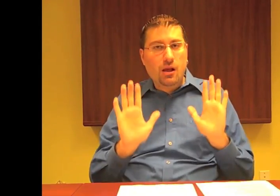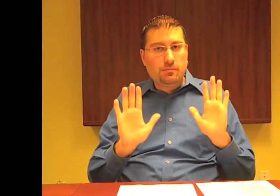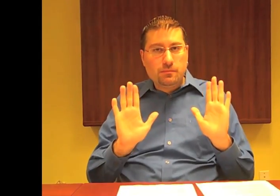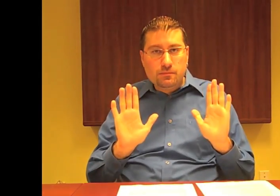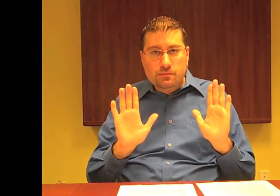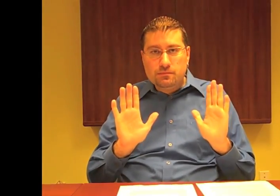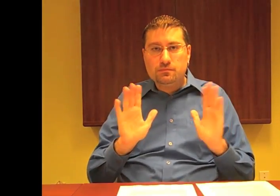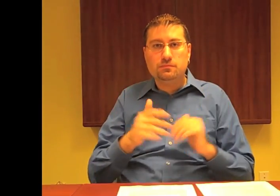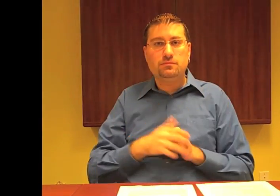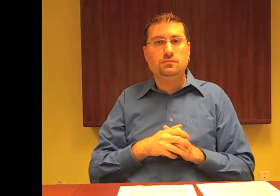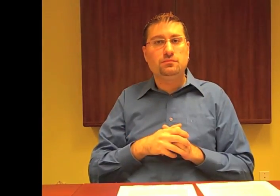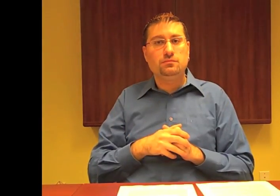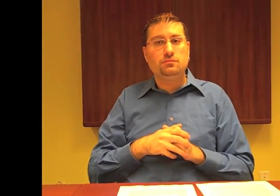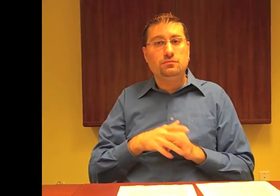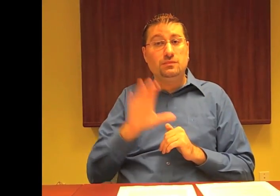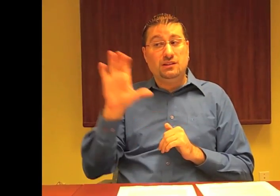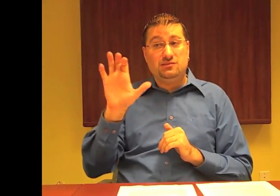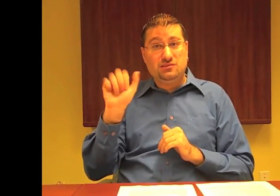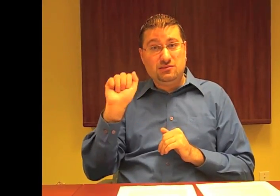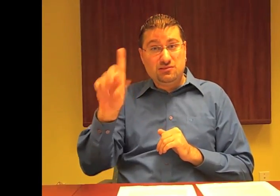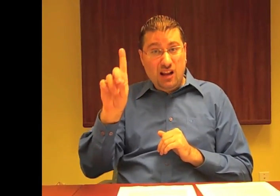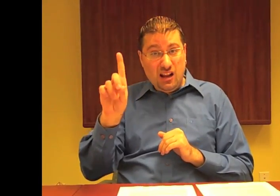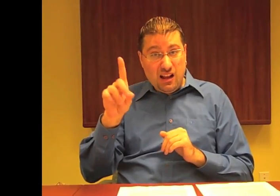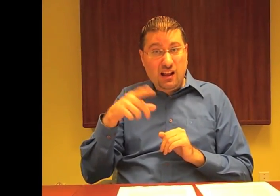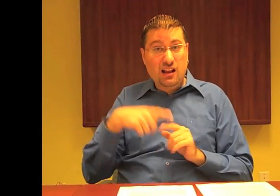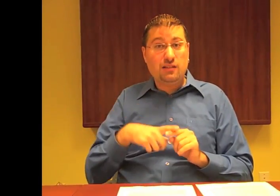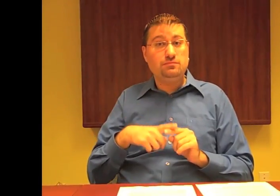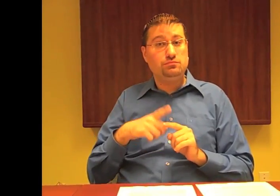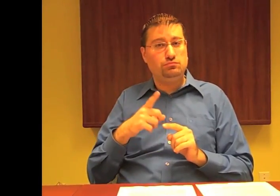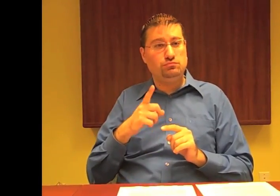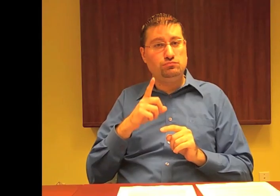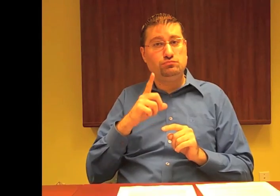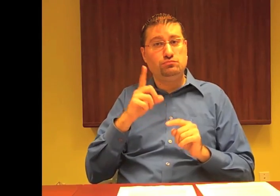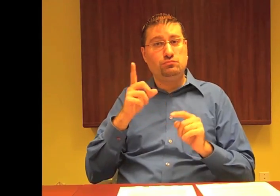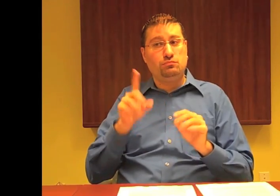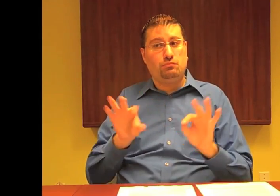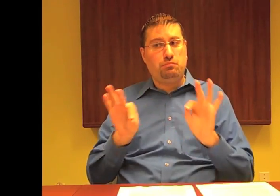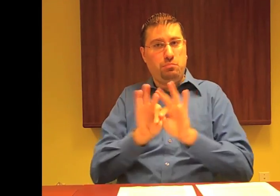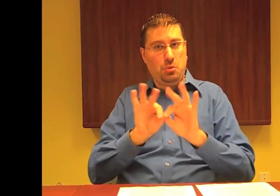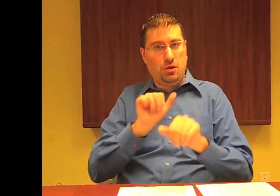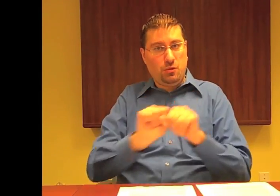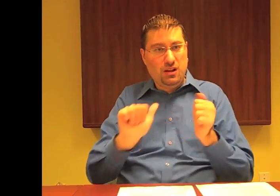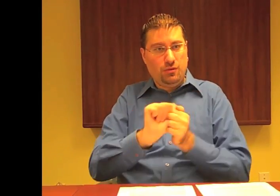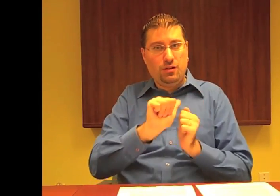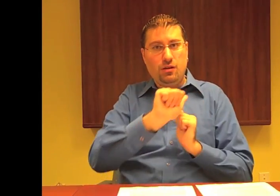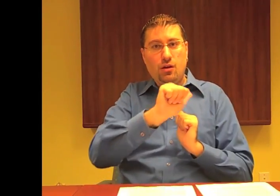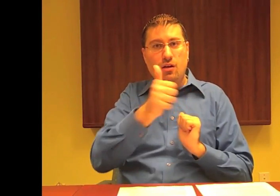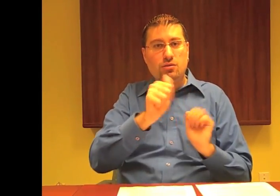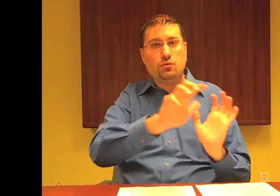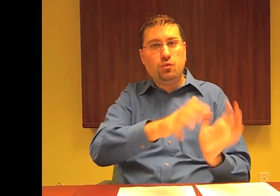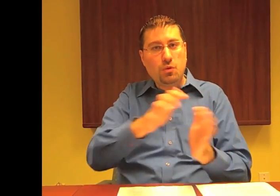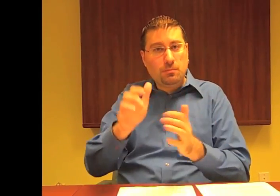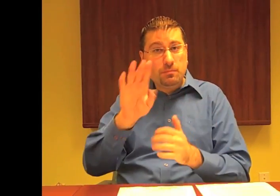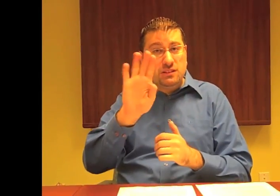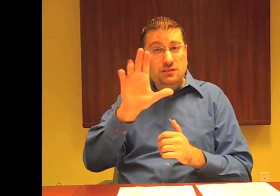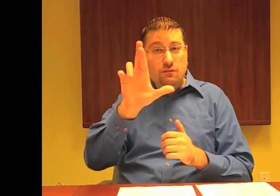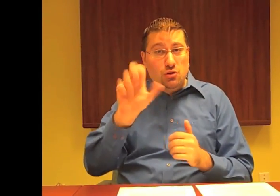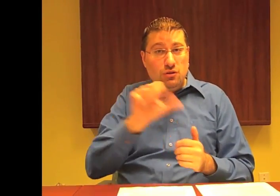give up. It is so important for the CAD to collaborate with groups like the BC